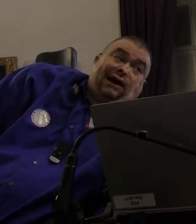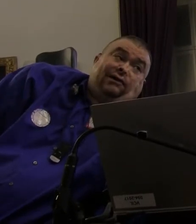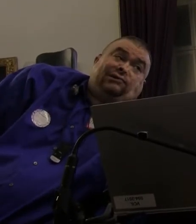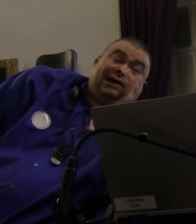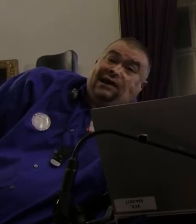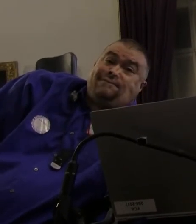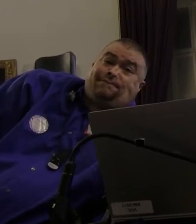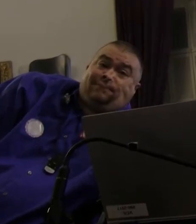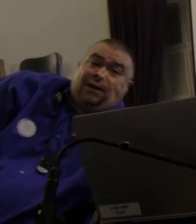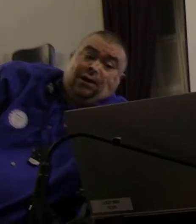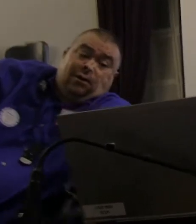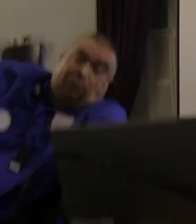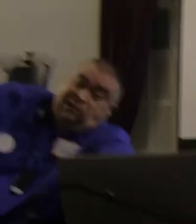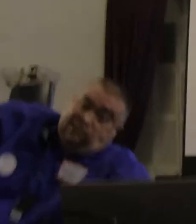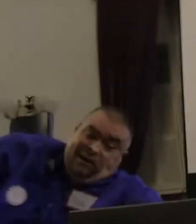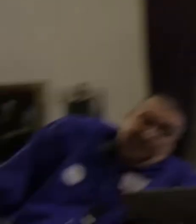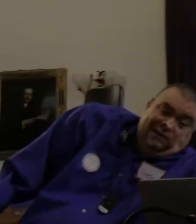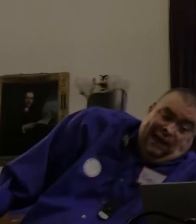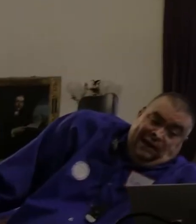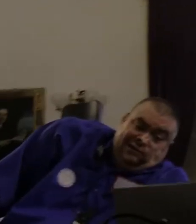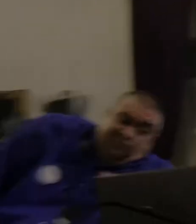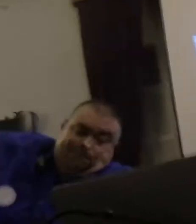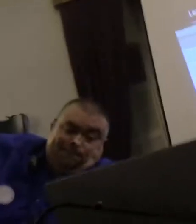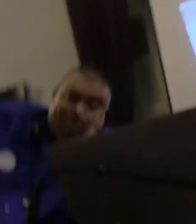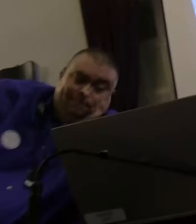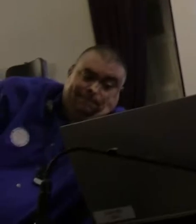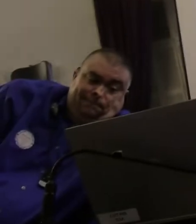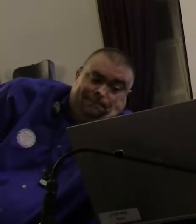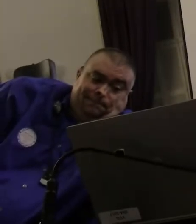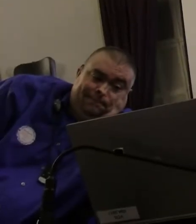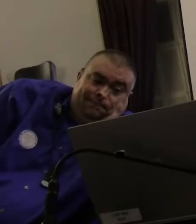downhill skiing, participating in tennis.